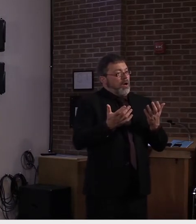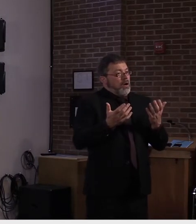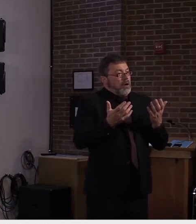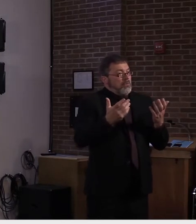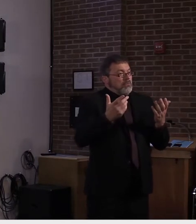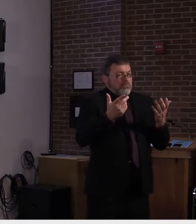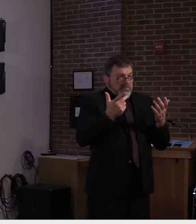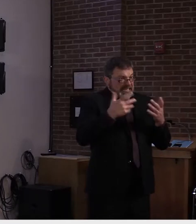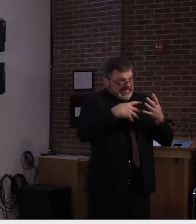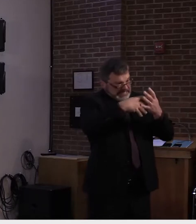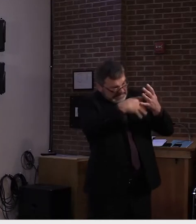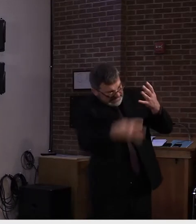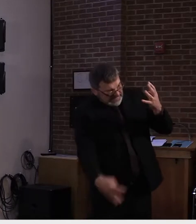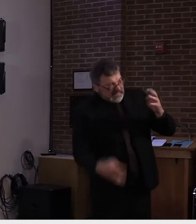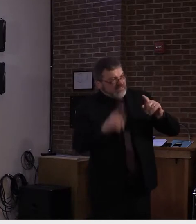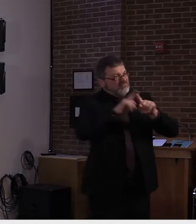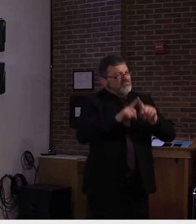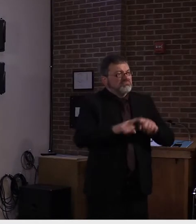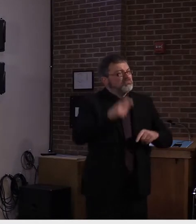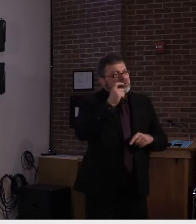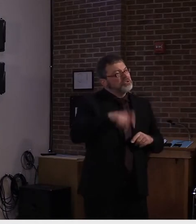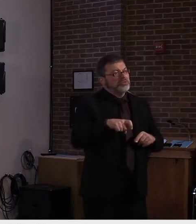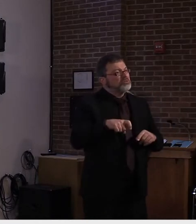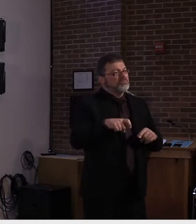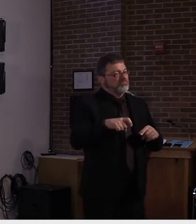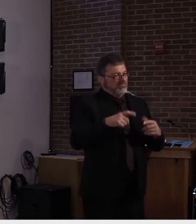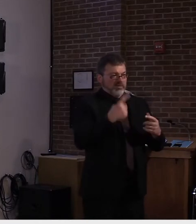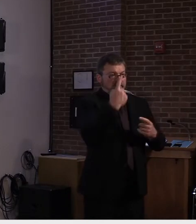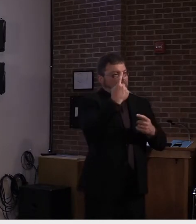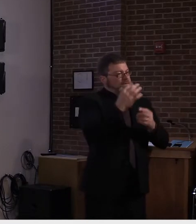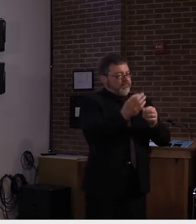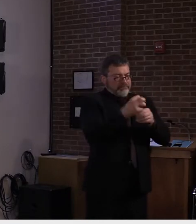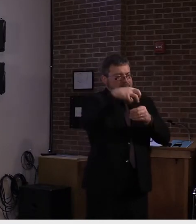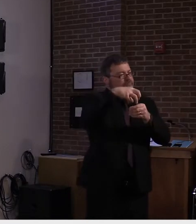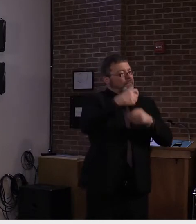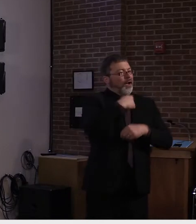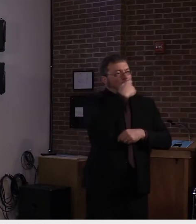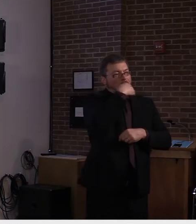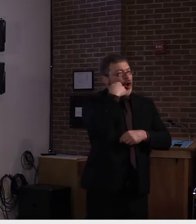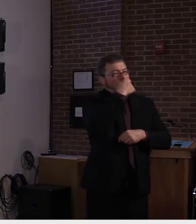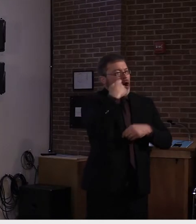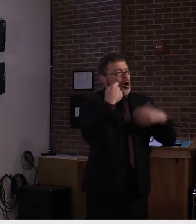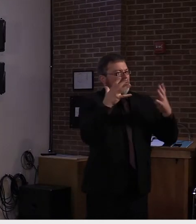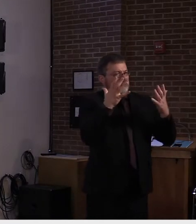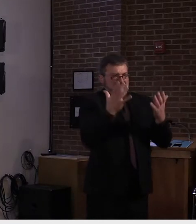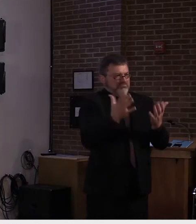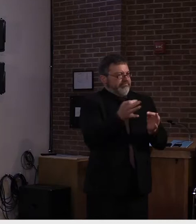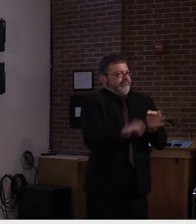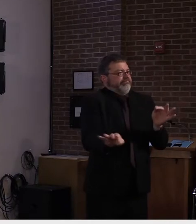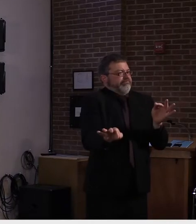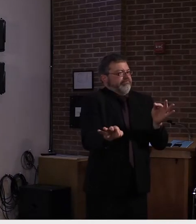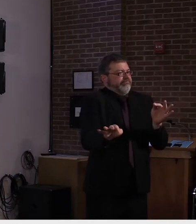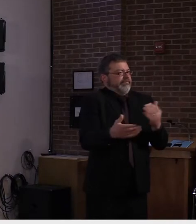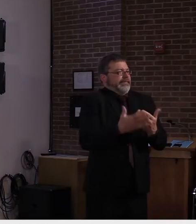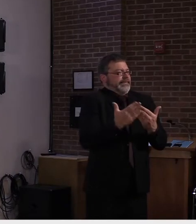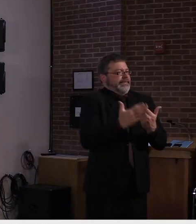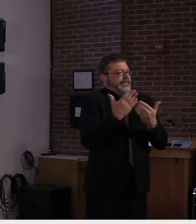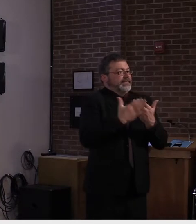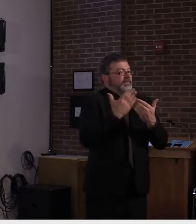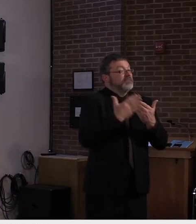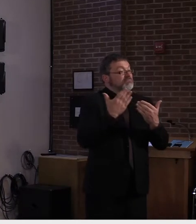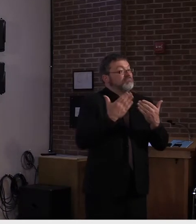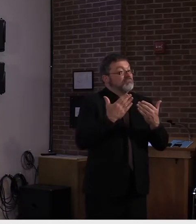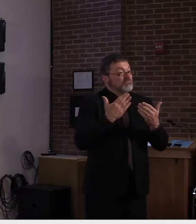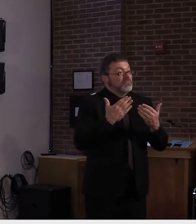swabs even, just a specimen cup. And it does not require separate nucleic acid